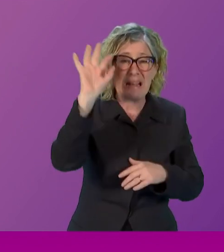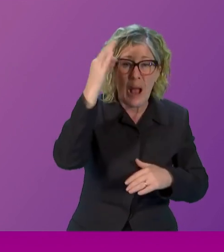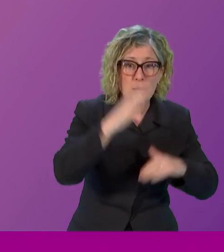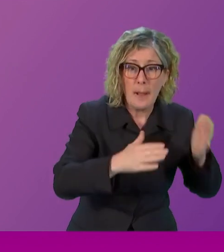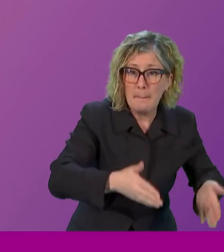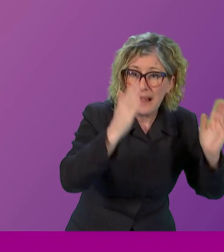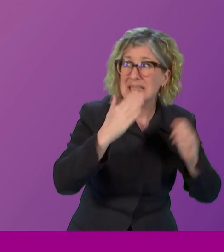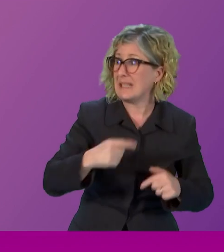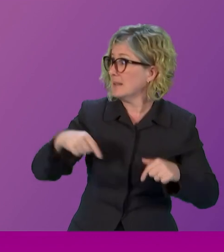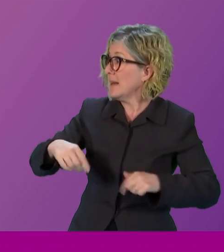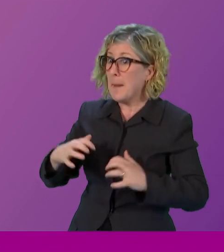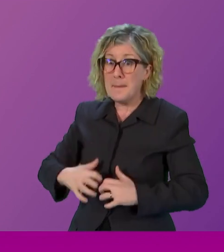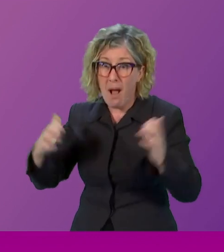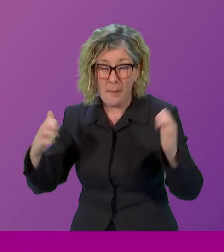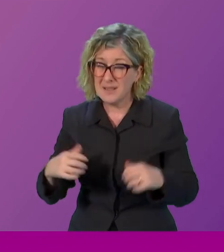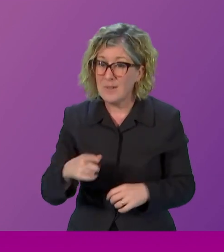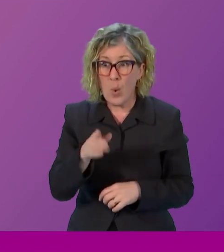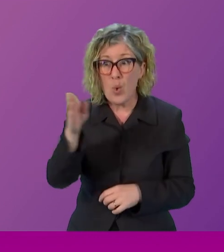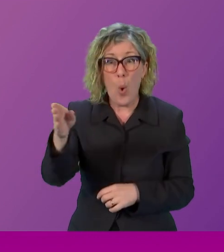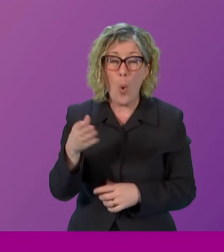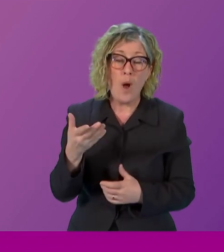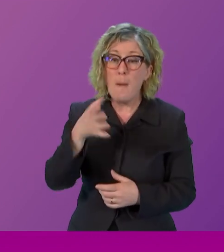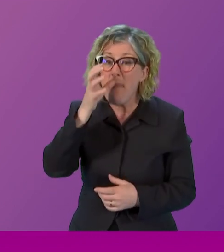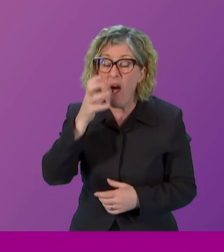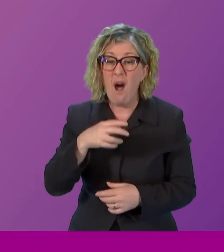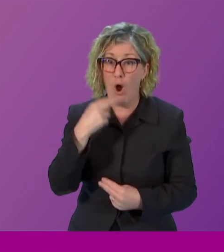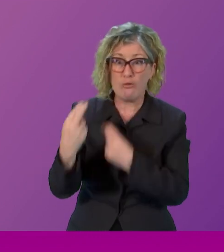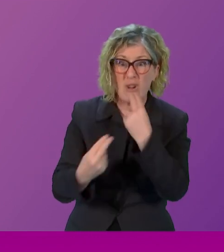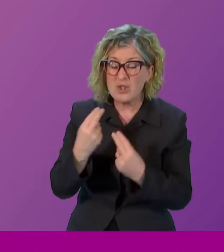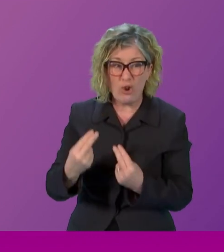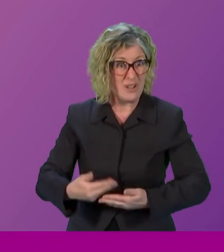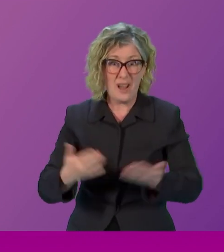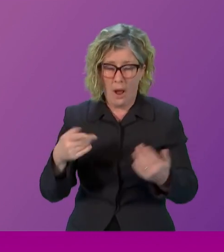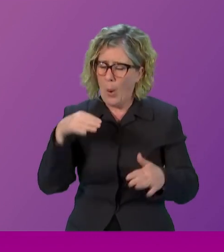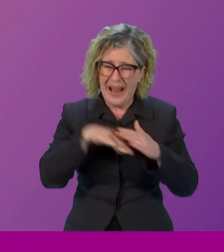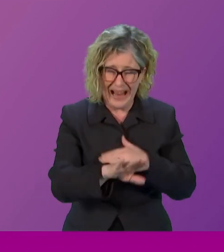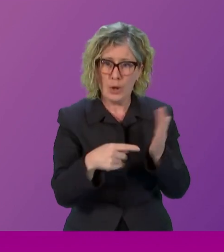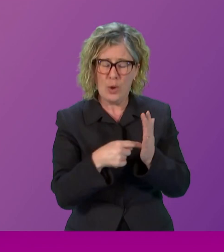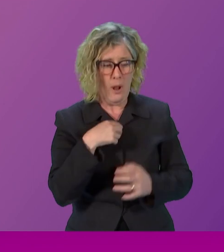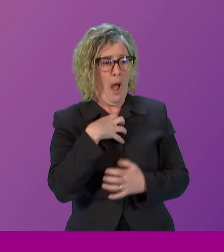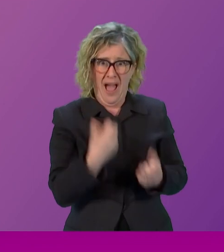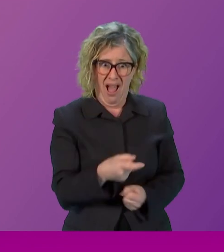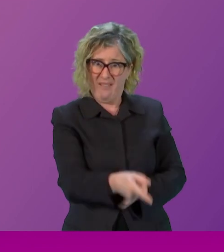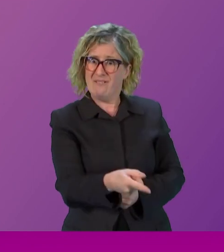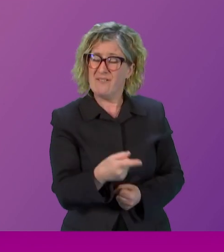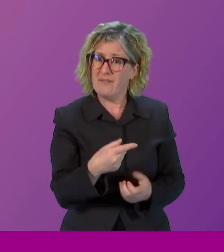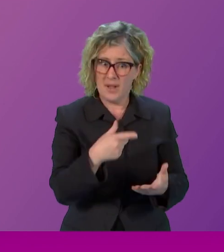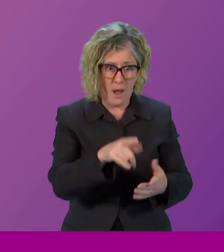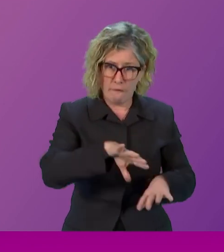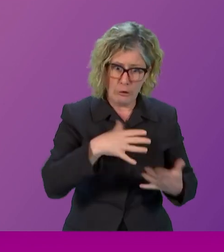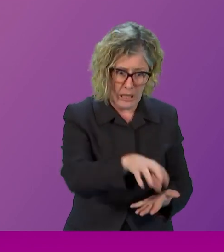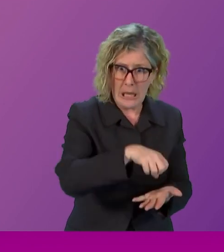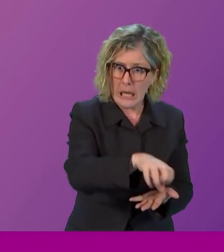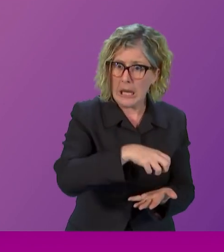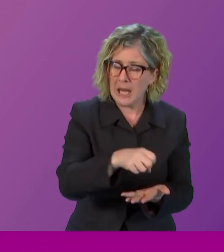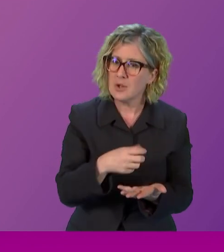in the Scottish Parliament, I mean, actually when you go to bars and restaurants, how heartening is it to see period products there if you need them? So I think it's